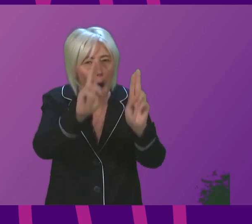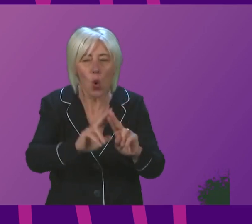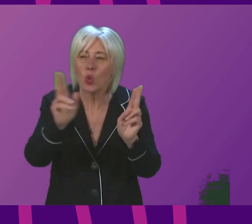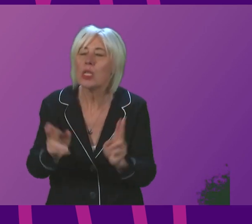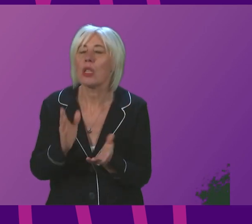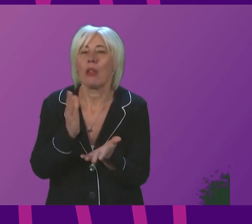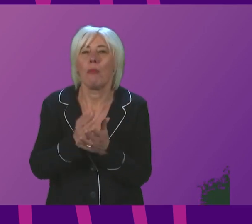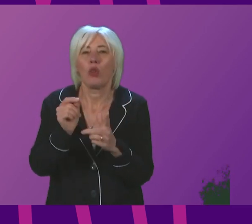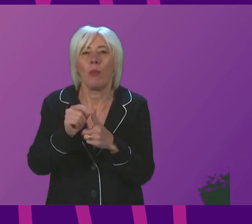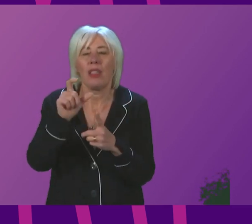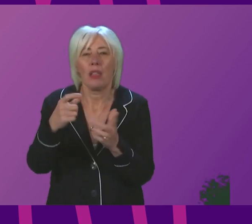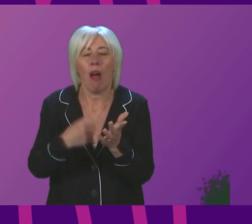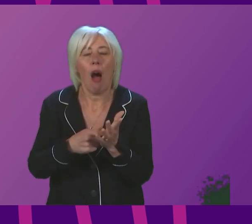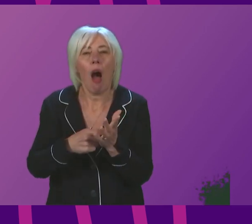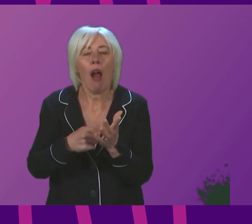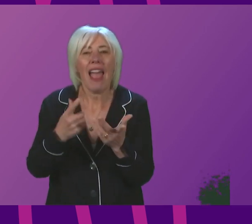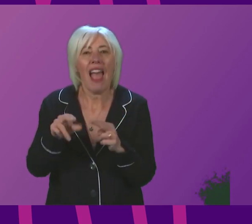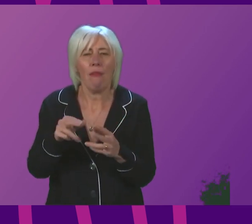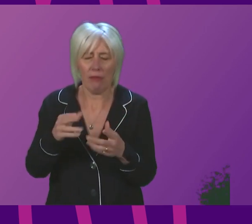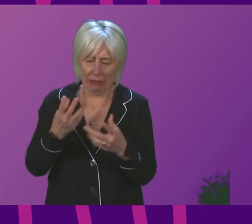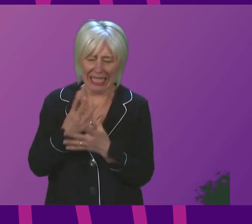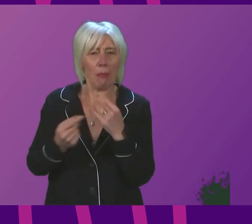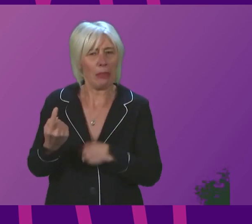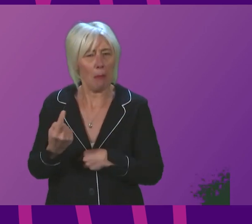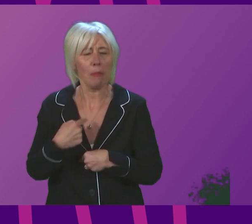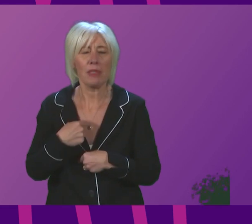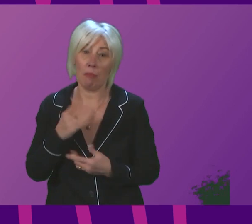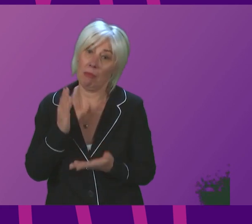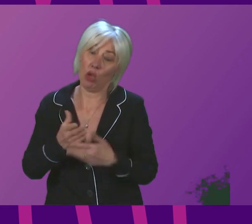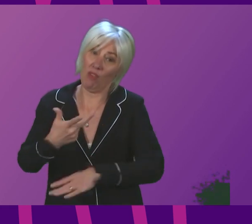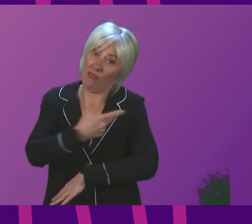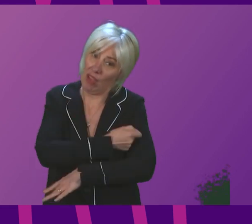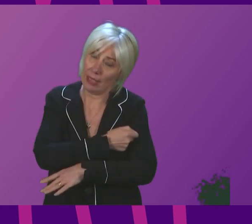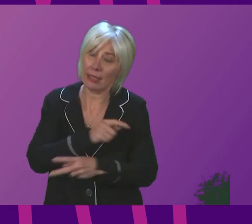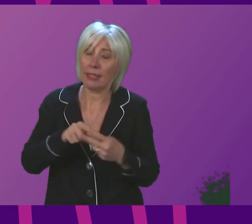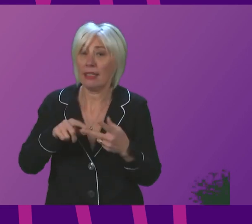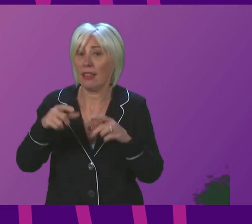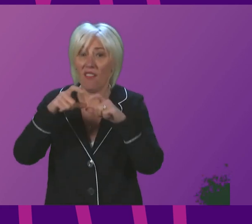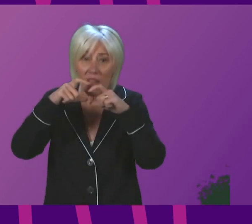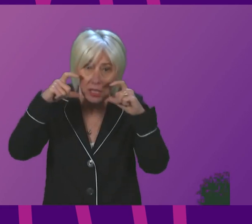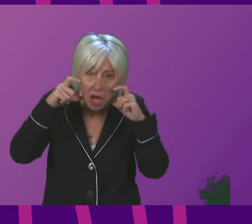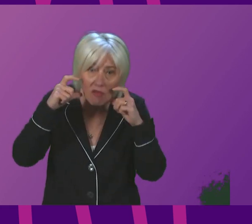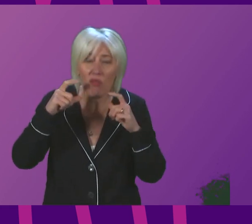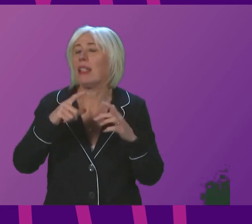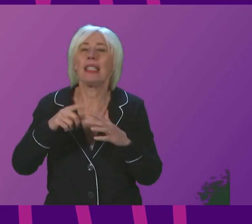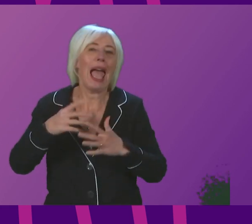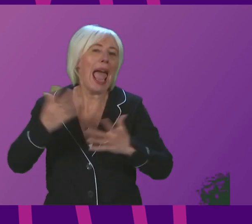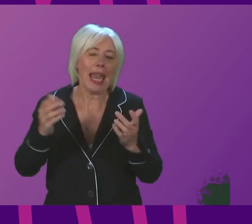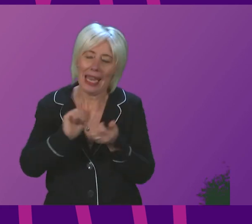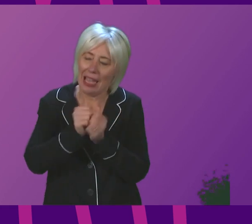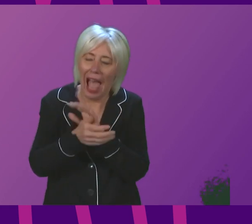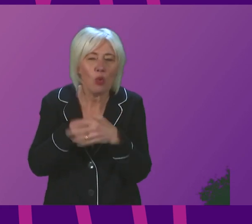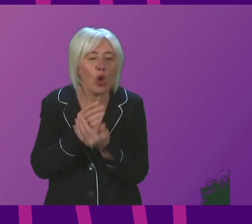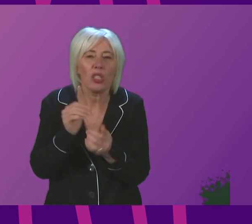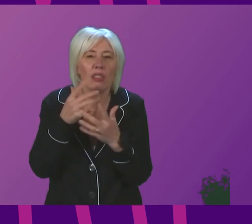taking a PCR test if showing symptoms, getting vaccinated and of course wearing face coverings and following all the necessary hygiene advice.